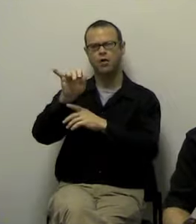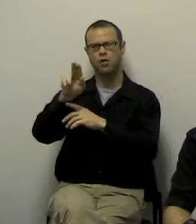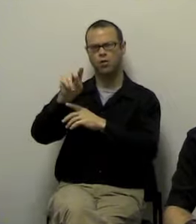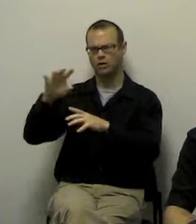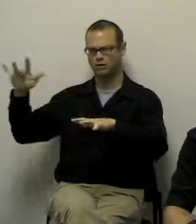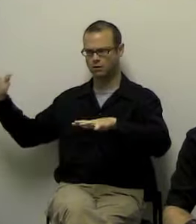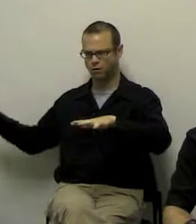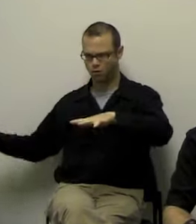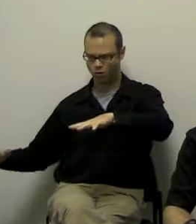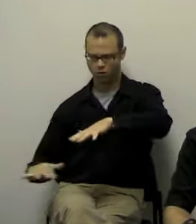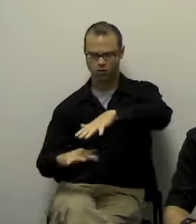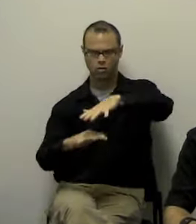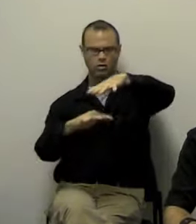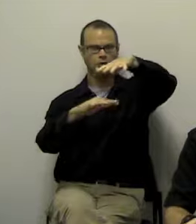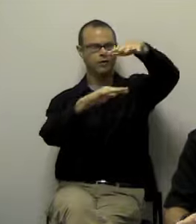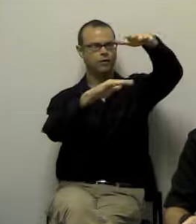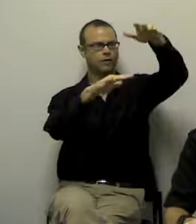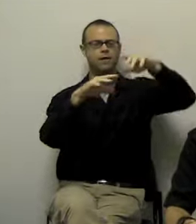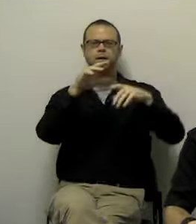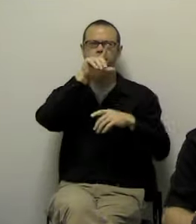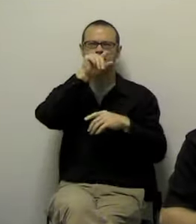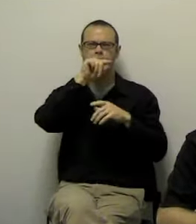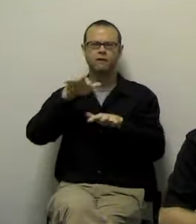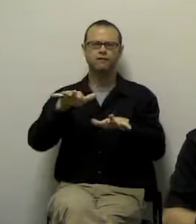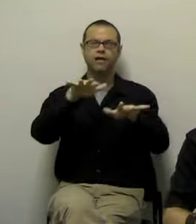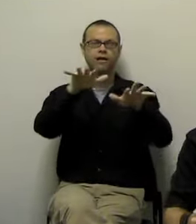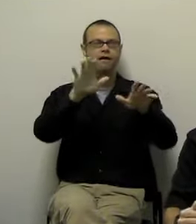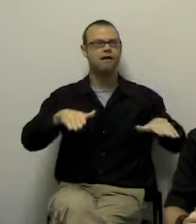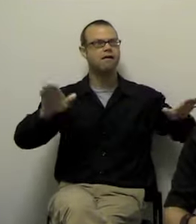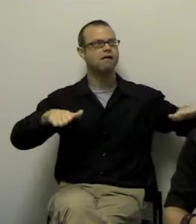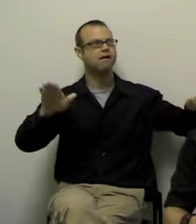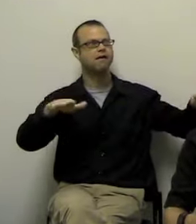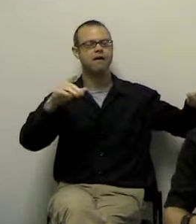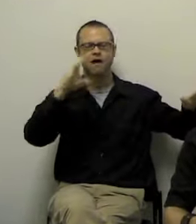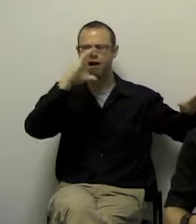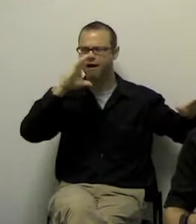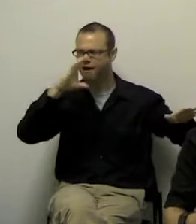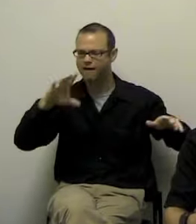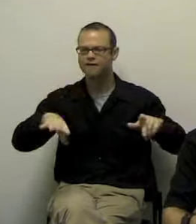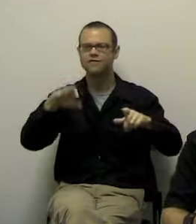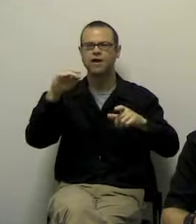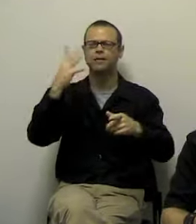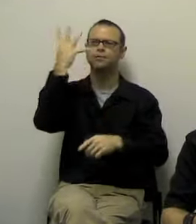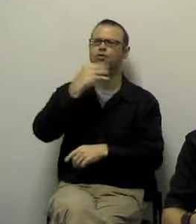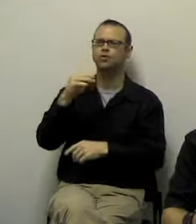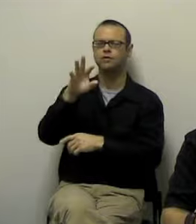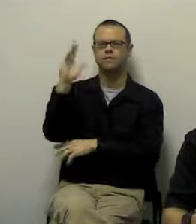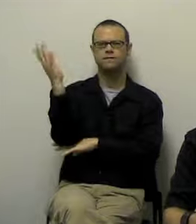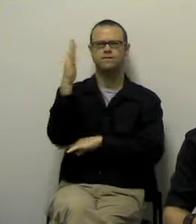And he ended up finding a very nice and beautiful forest. So the moral of this is, no matter how you've lived or the mistakes you make,